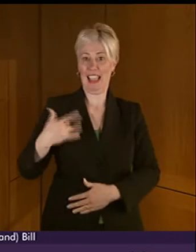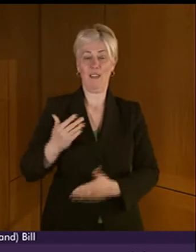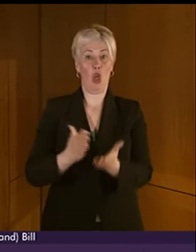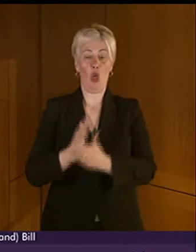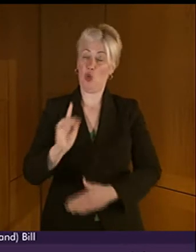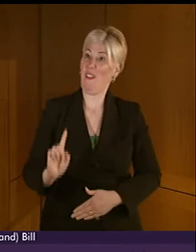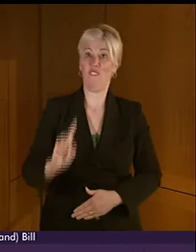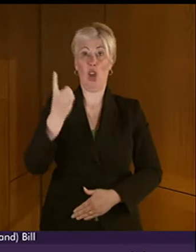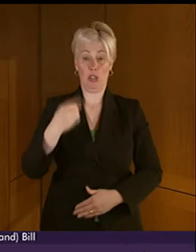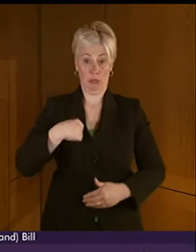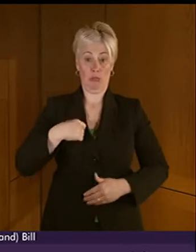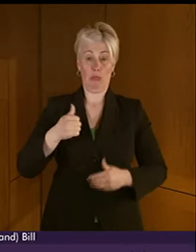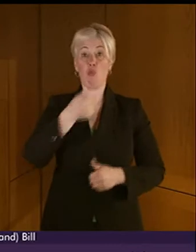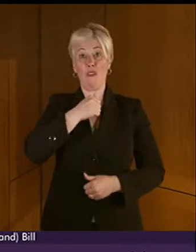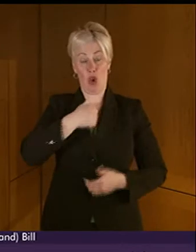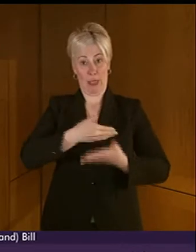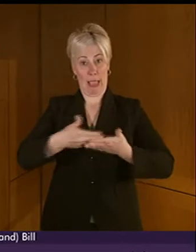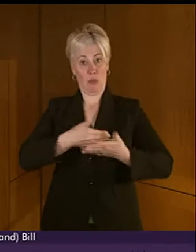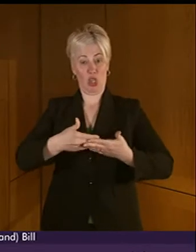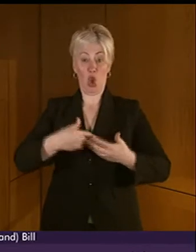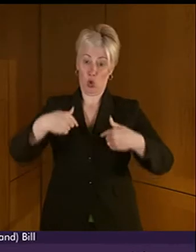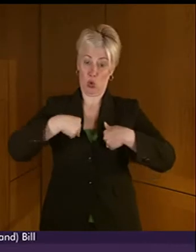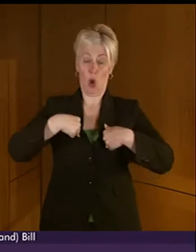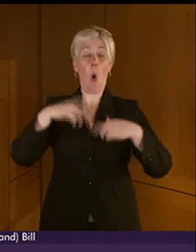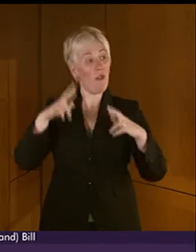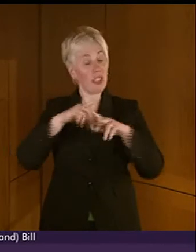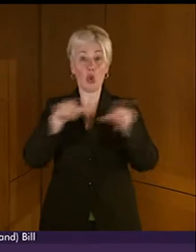end on. I look forward to supporting this bill at decision time tonight.